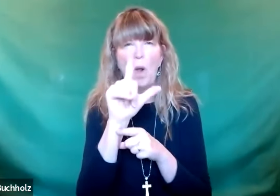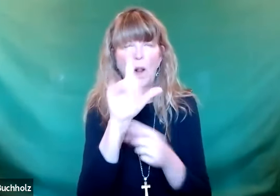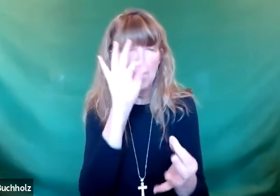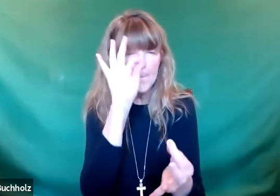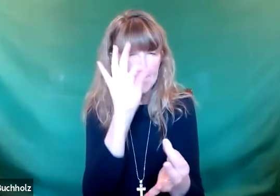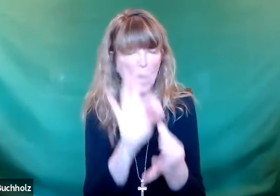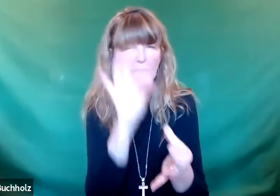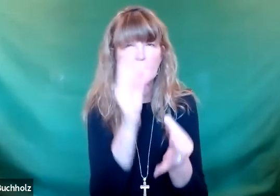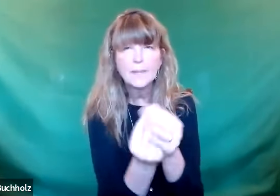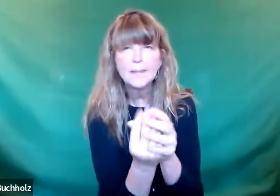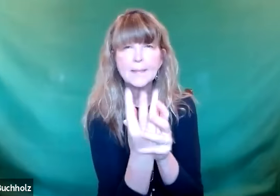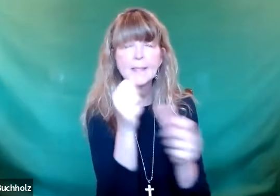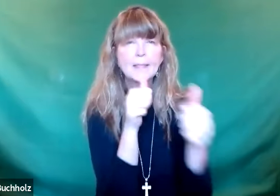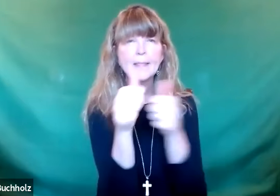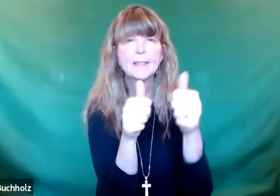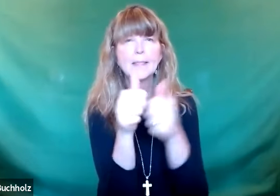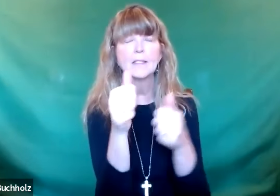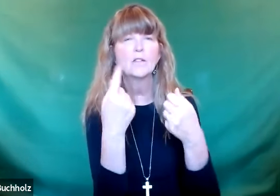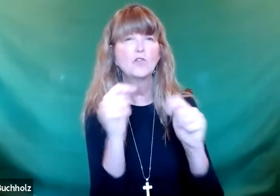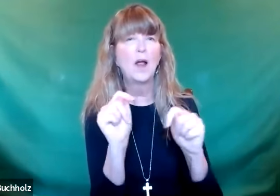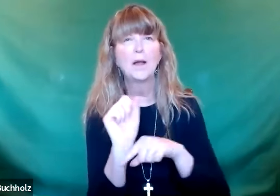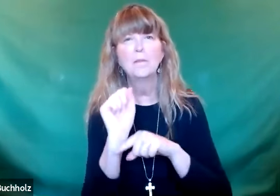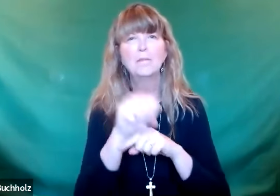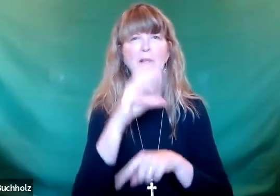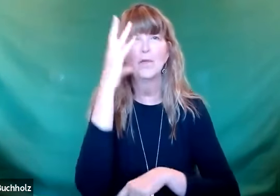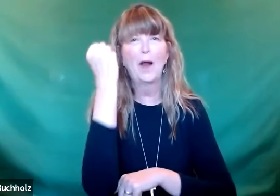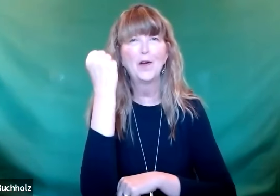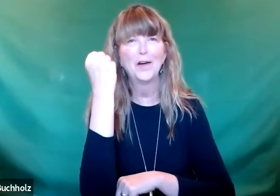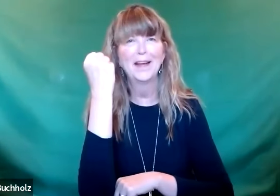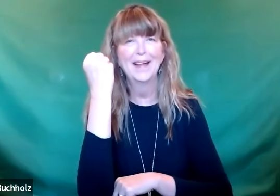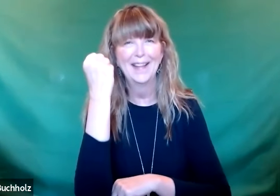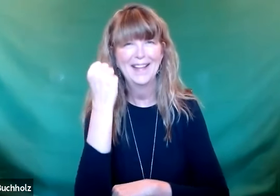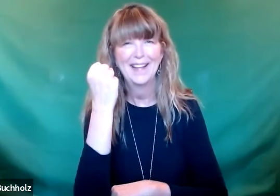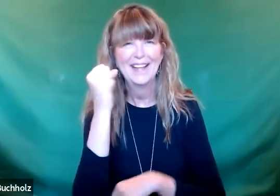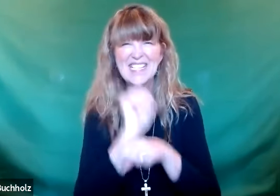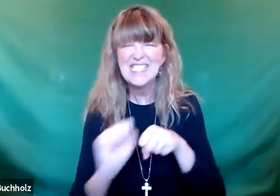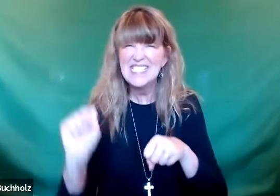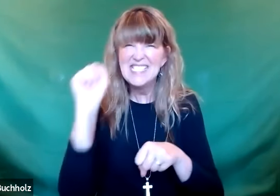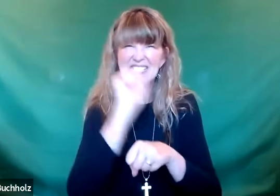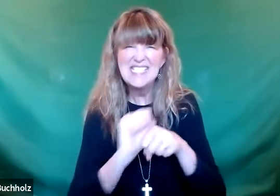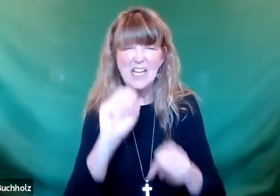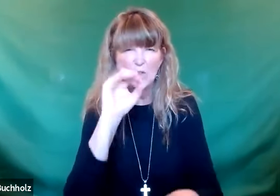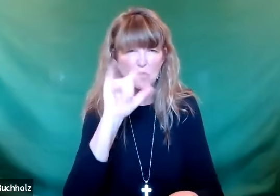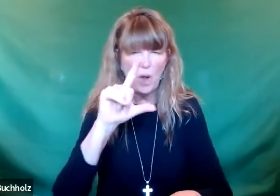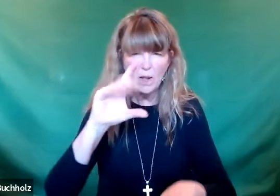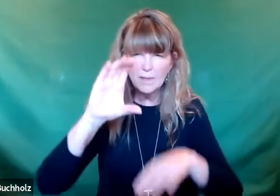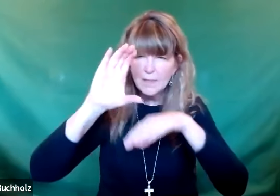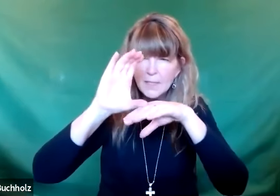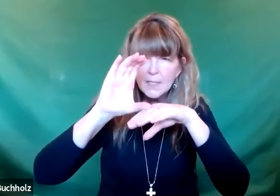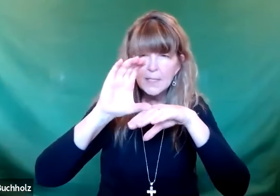Some people have worked hard to make sure the soil is absolutely perfect so they can set a new record.